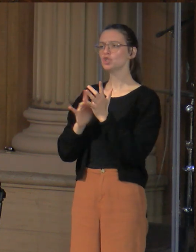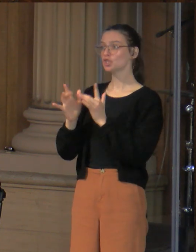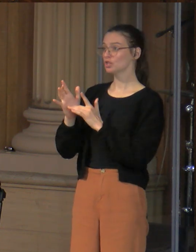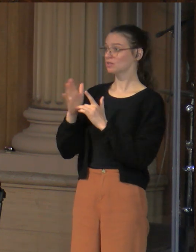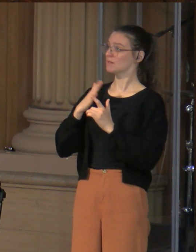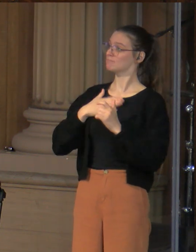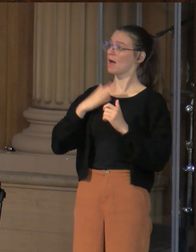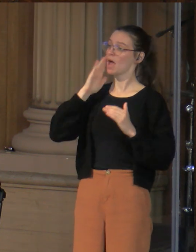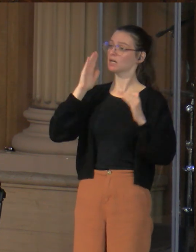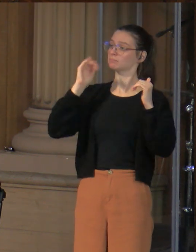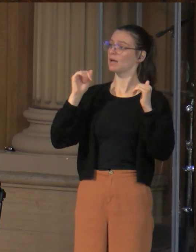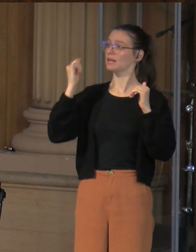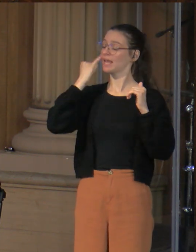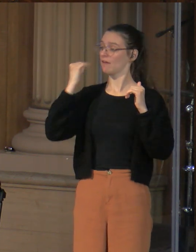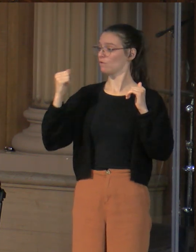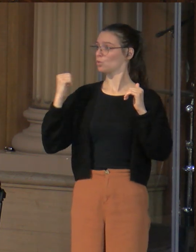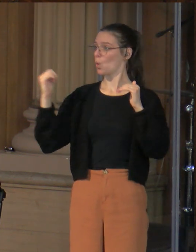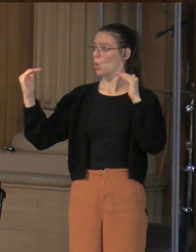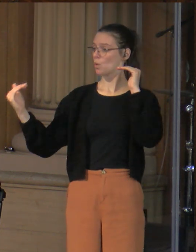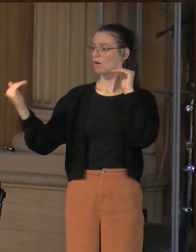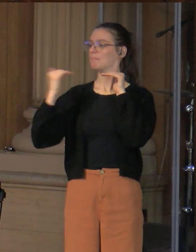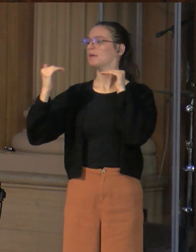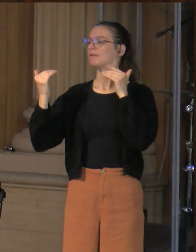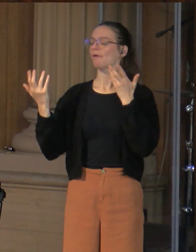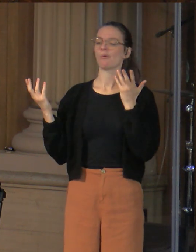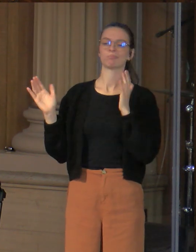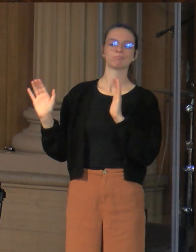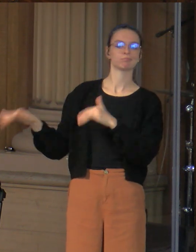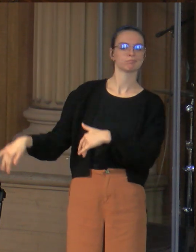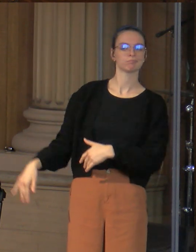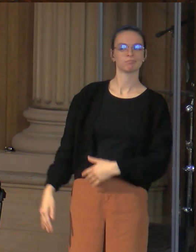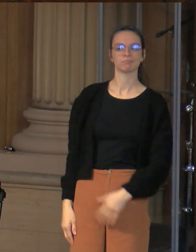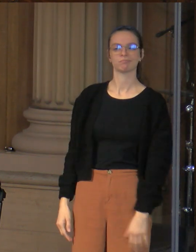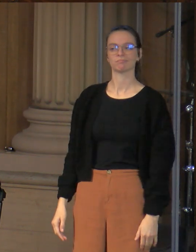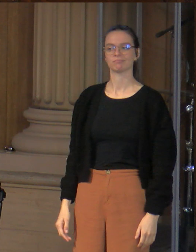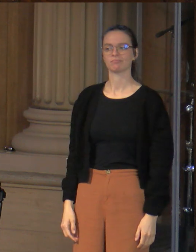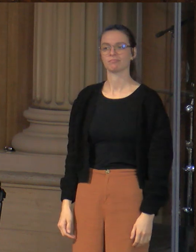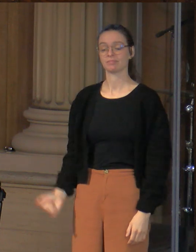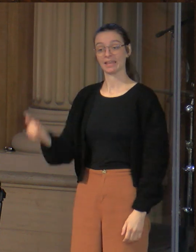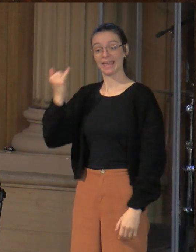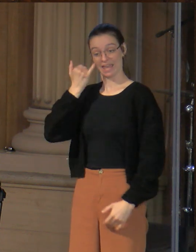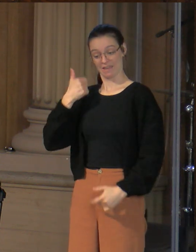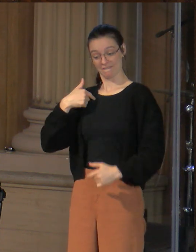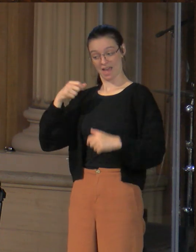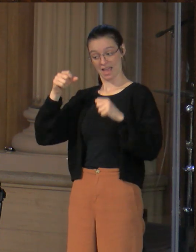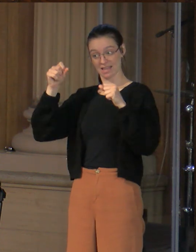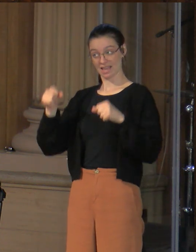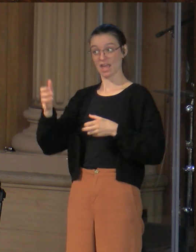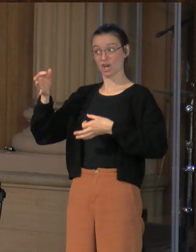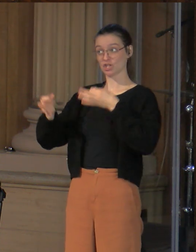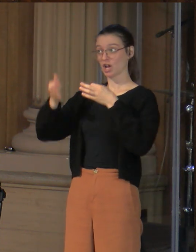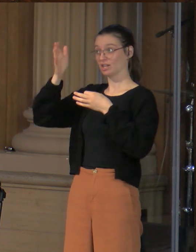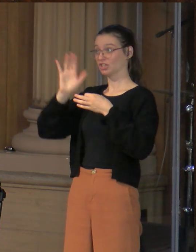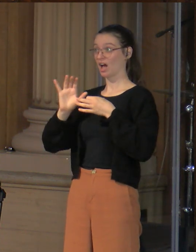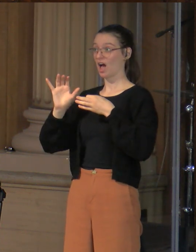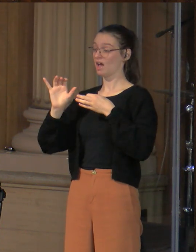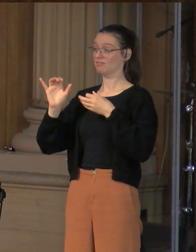And if I can judge him like that, then for sure I'm saying the same thing that Kanye says here, that I'm the God of me.